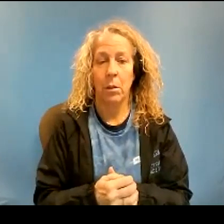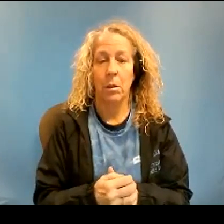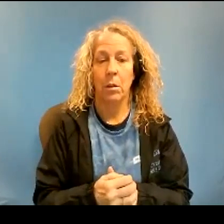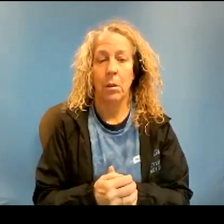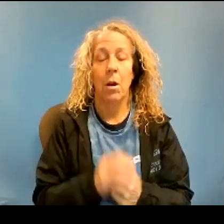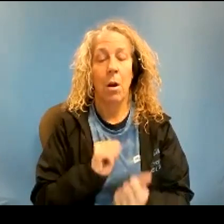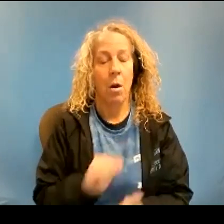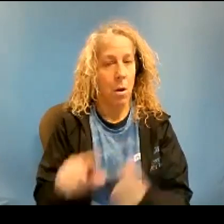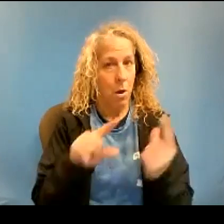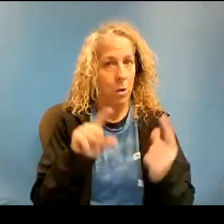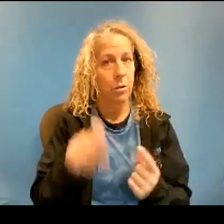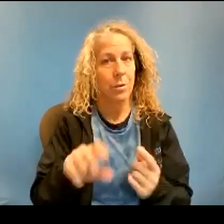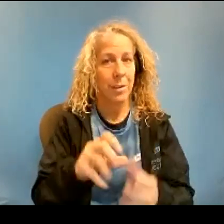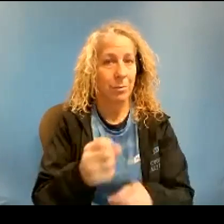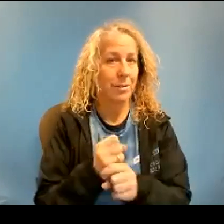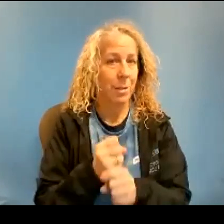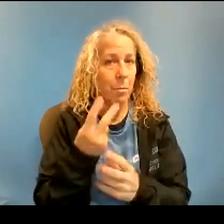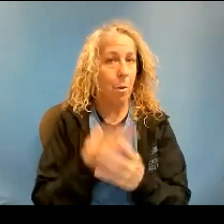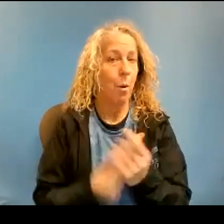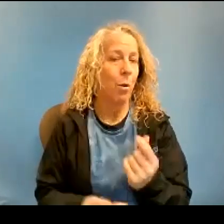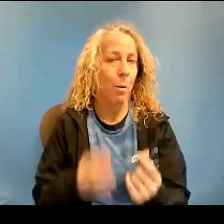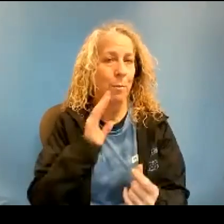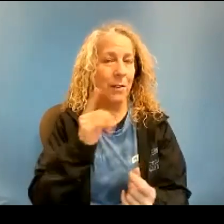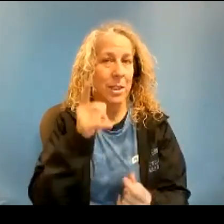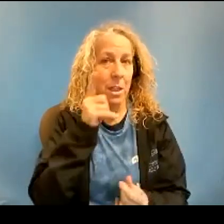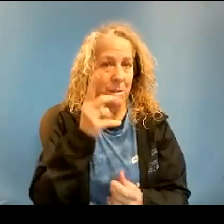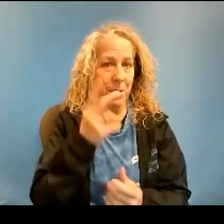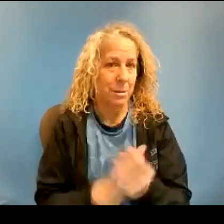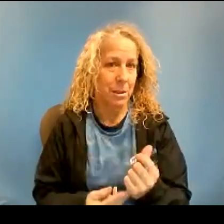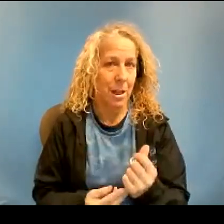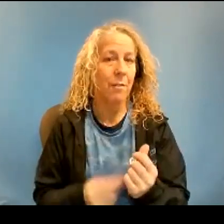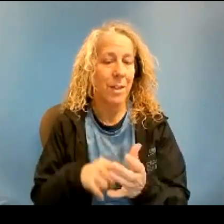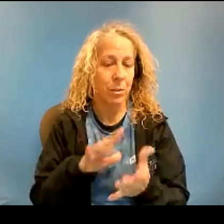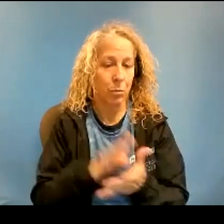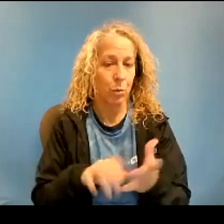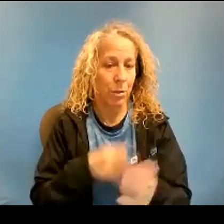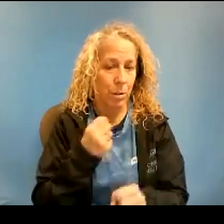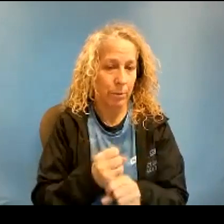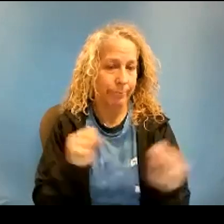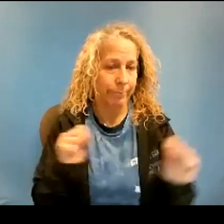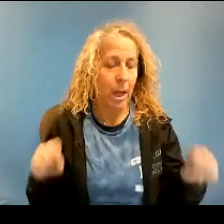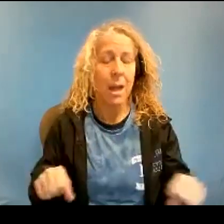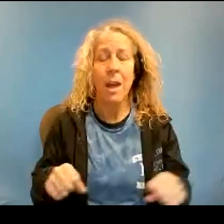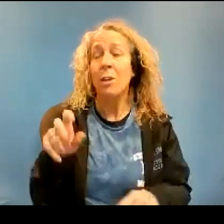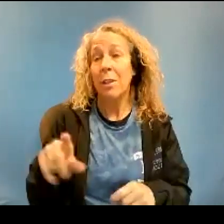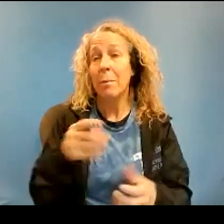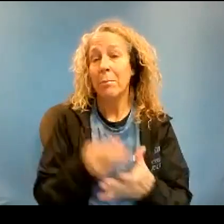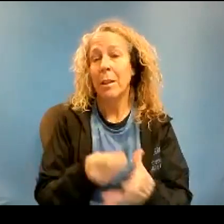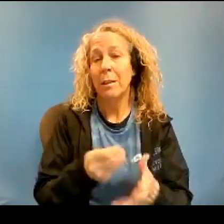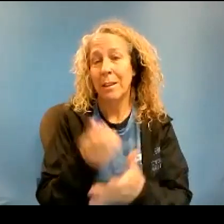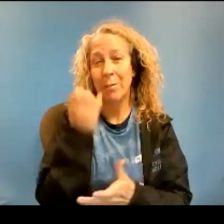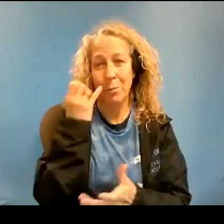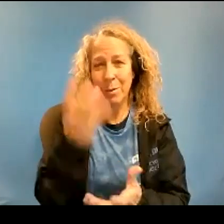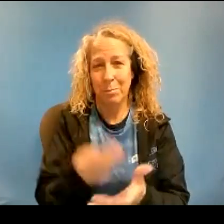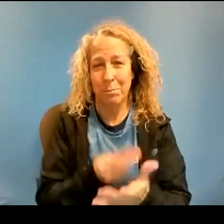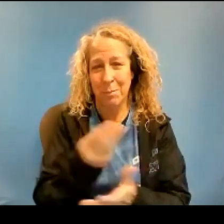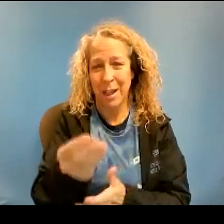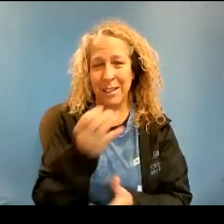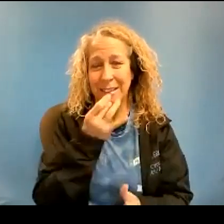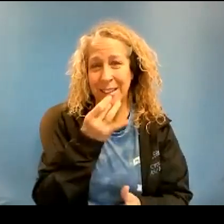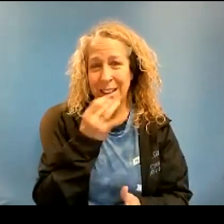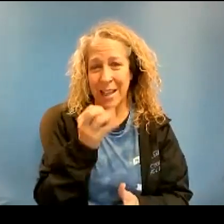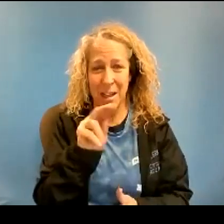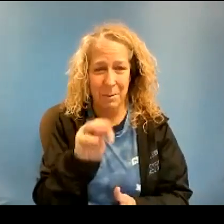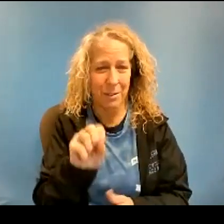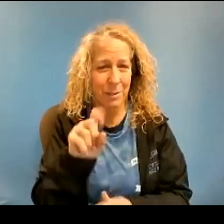All students can receive a free breakfast and lunch for this school year. You will need money to purchase snack items. We